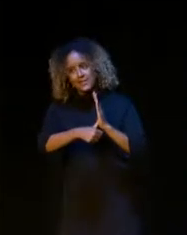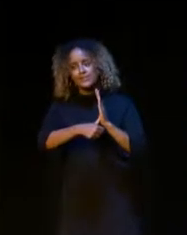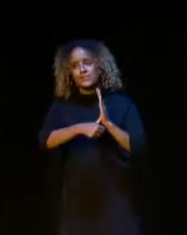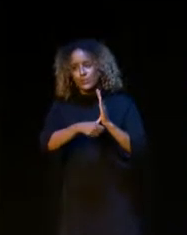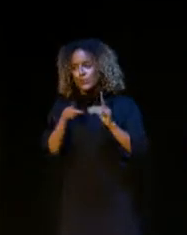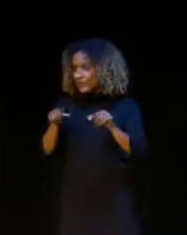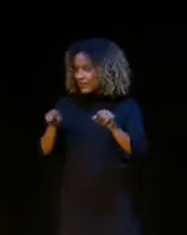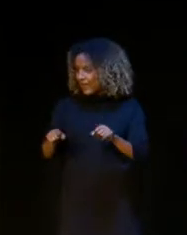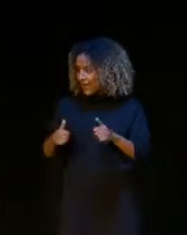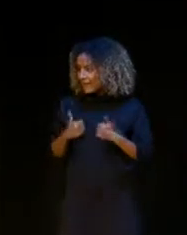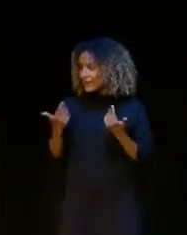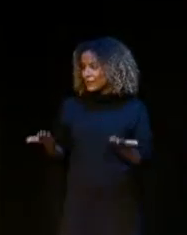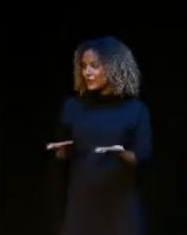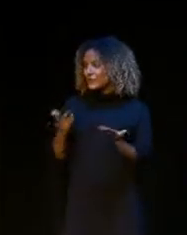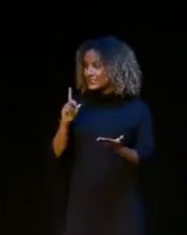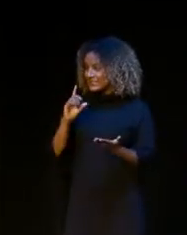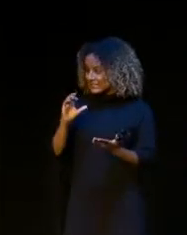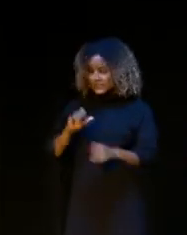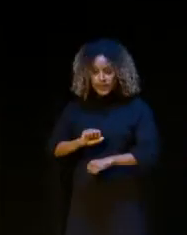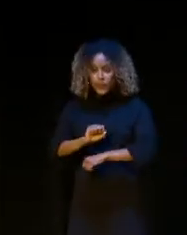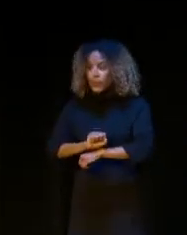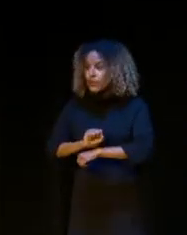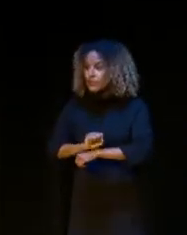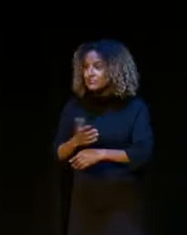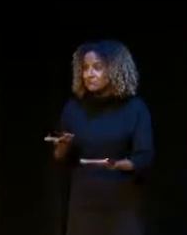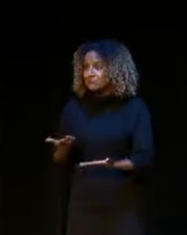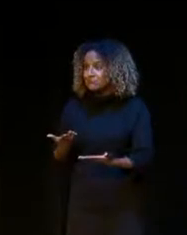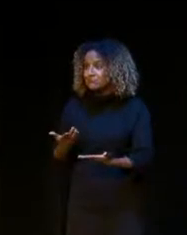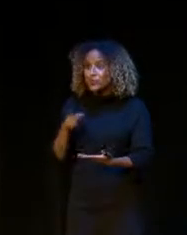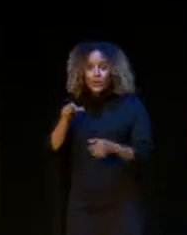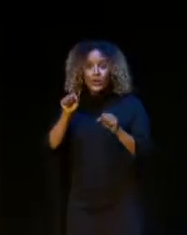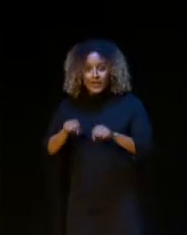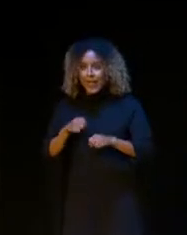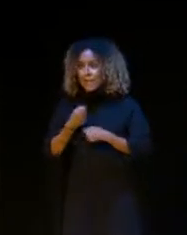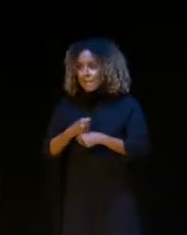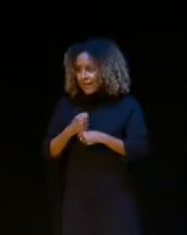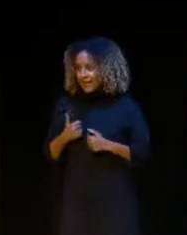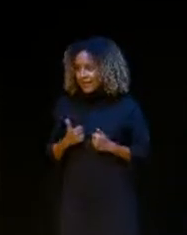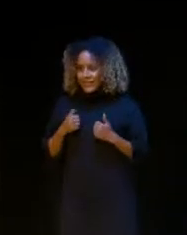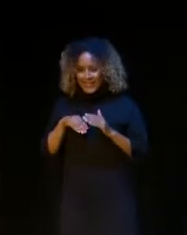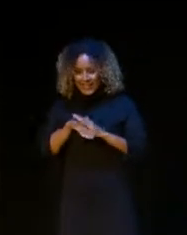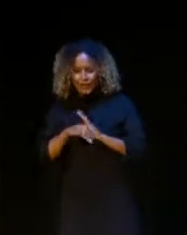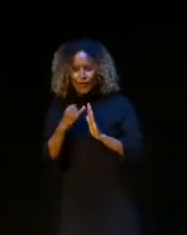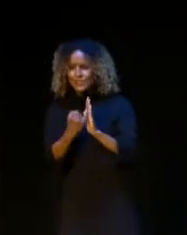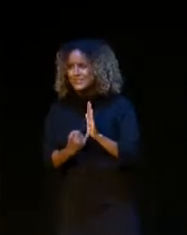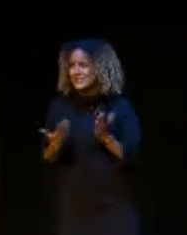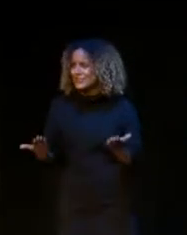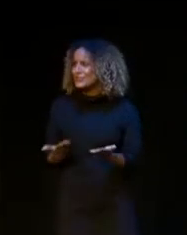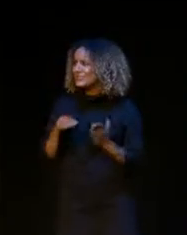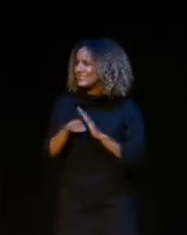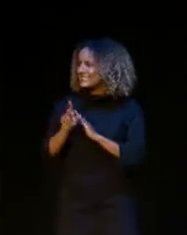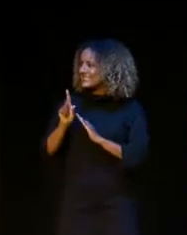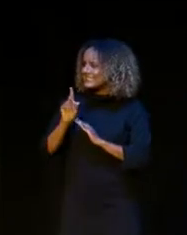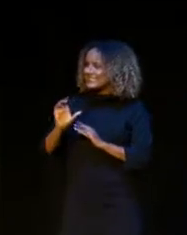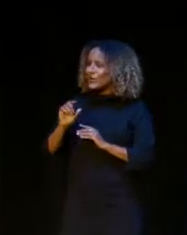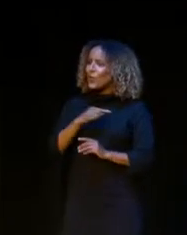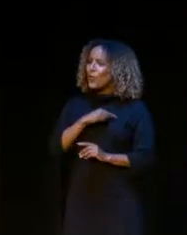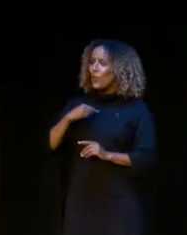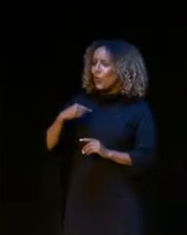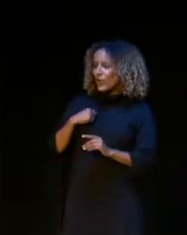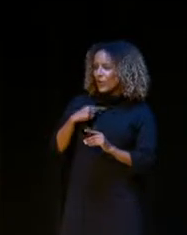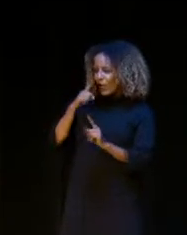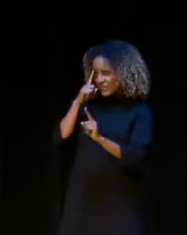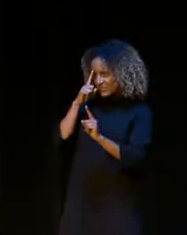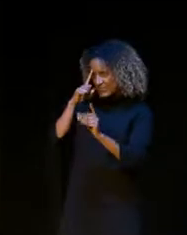that you can live here in D.C. and work. You can make a living in the arts in D.C. And we are